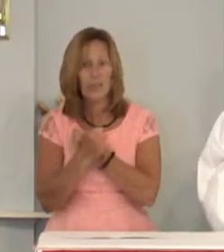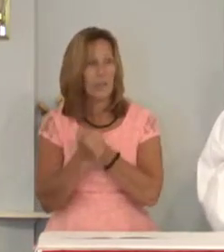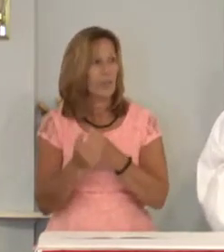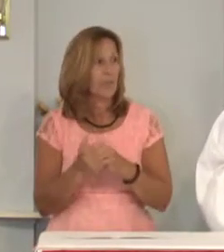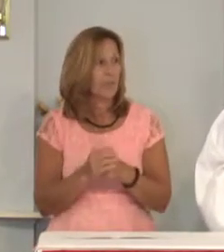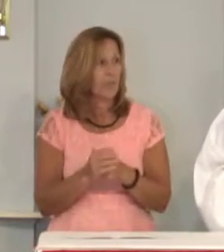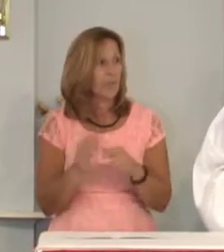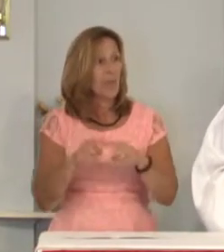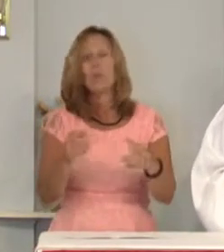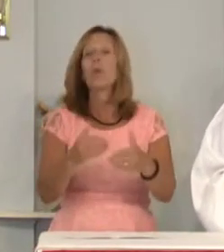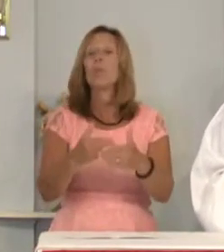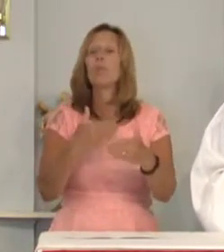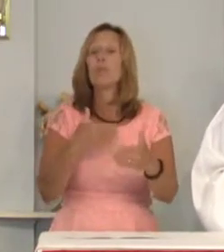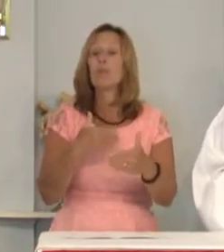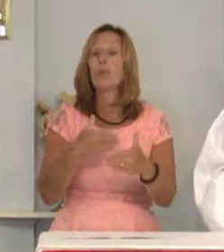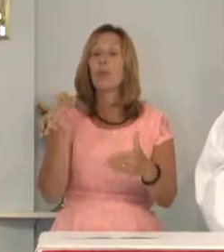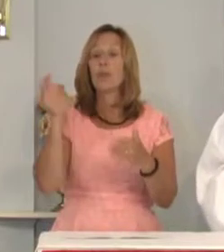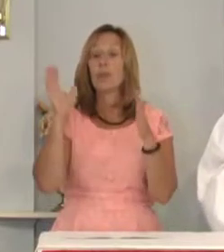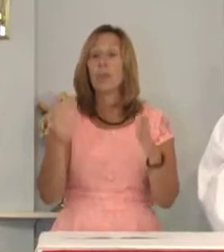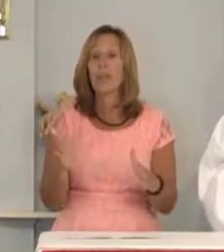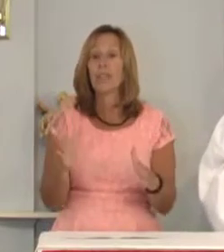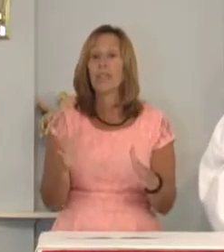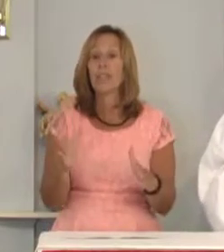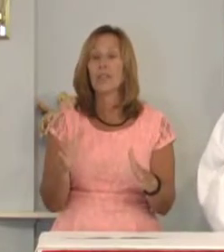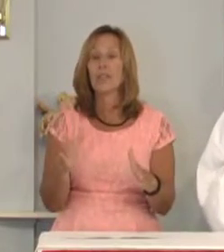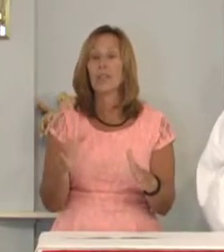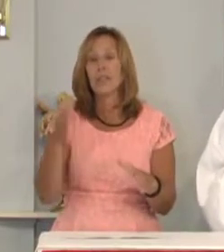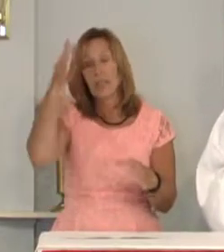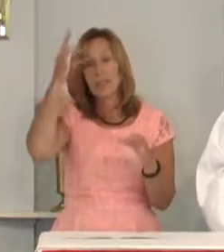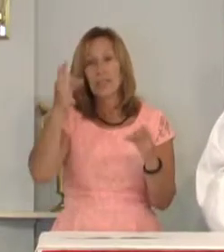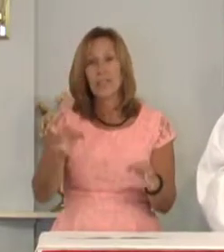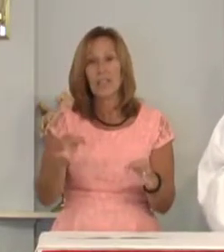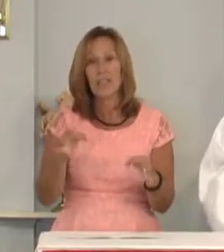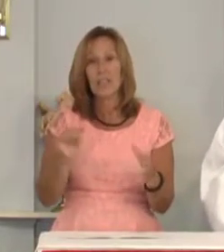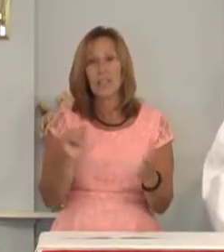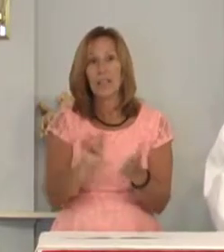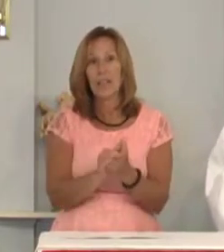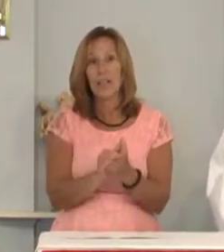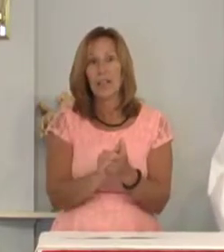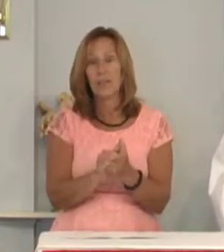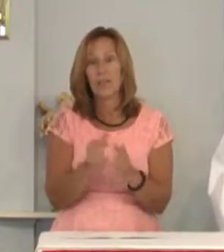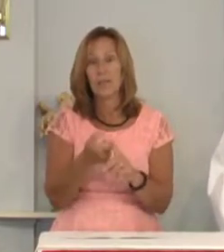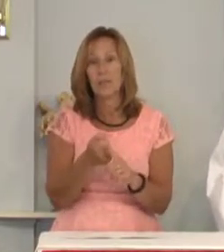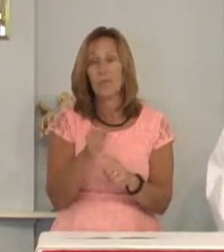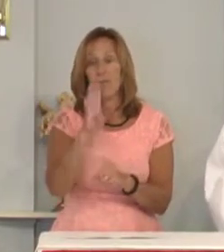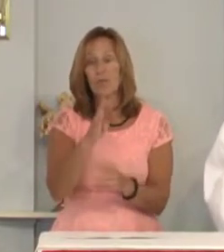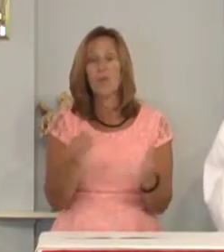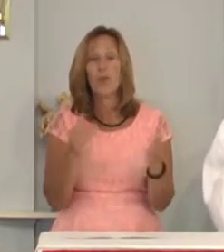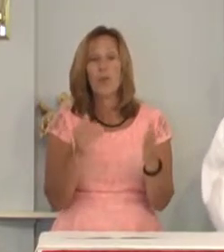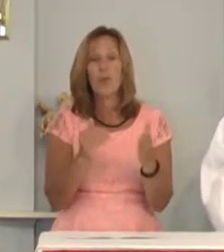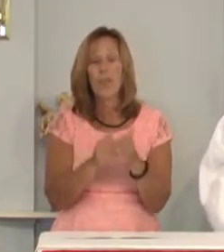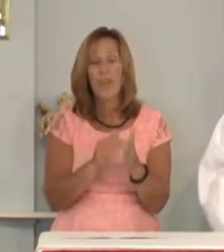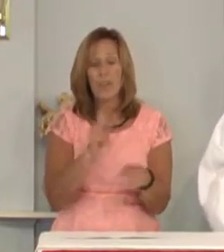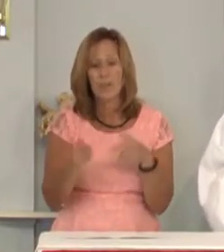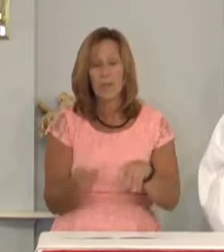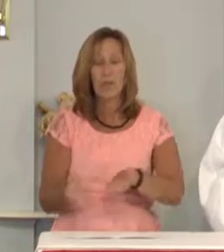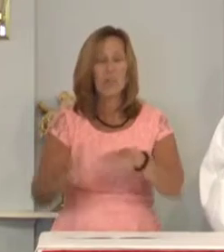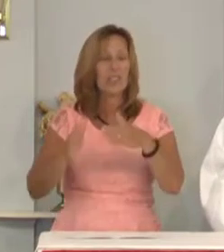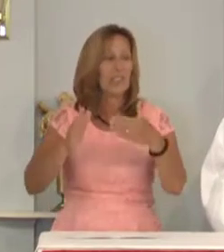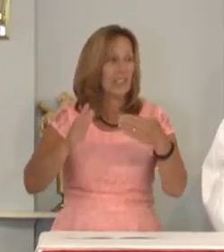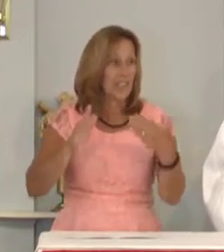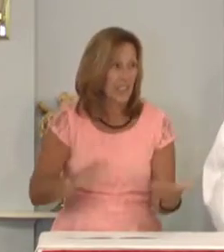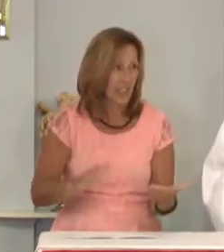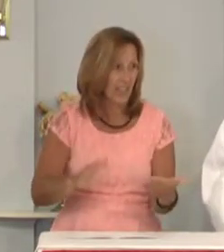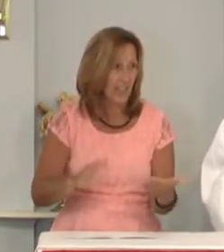but before he came to that realization over four thousand people died in the violence